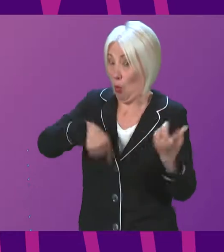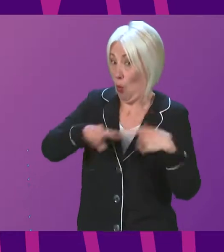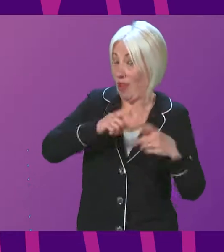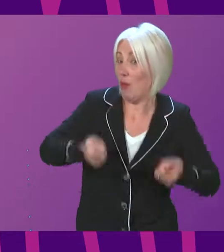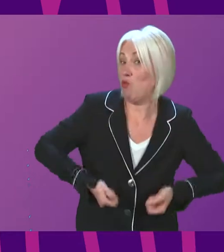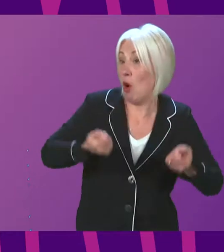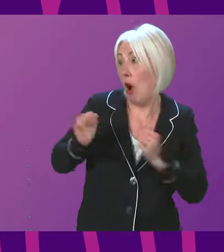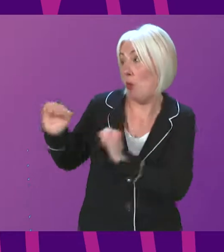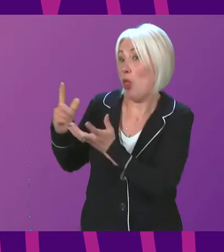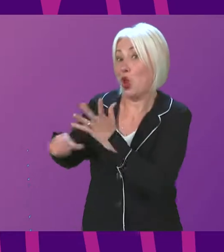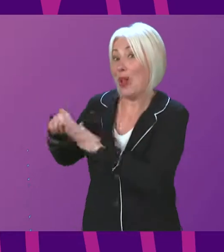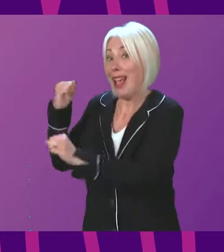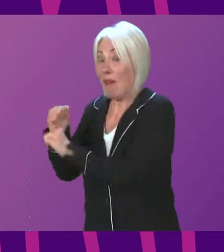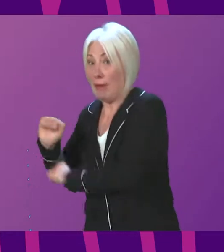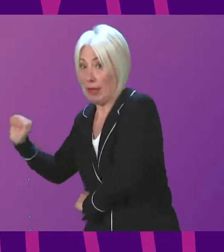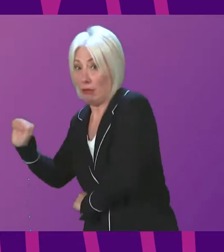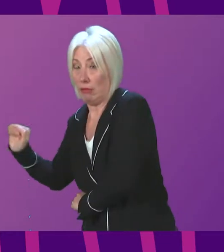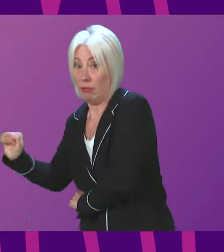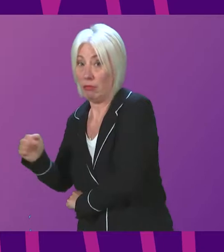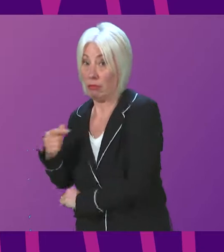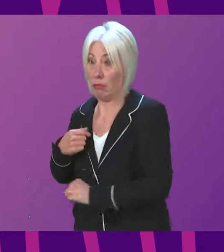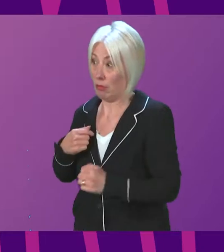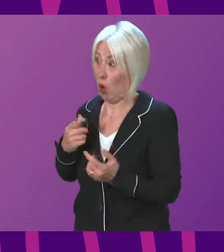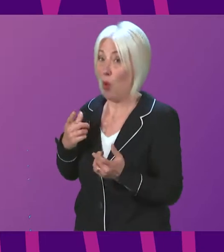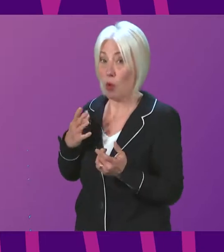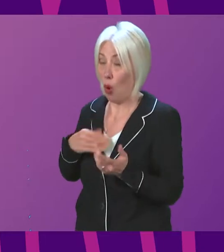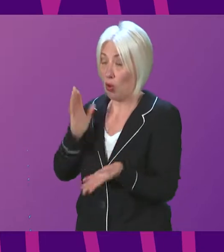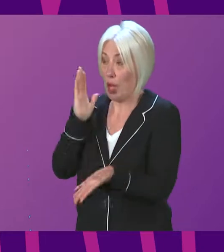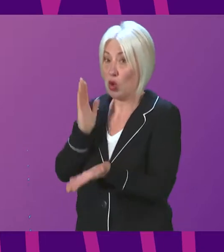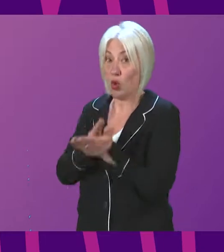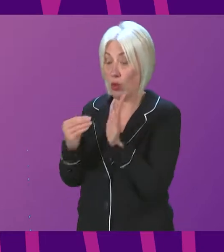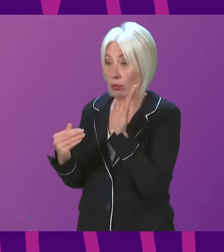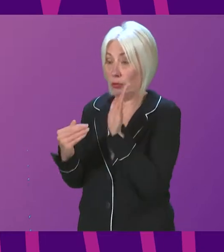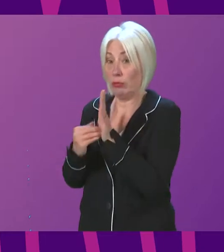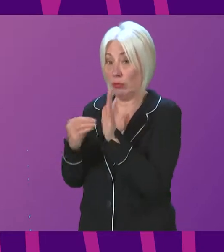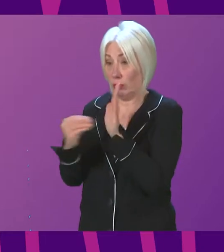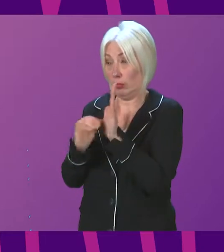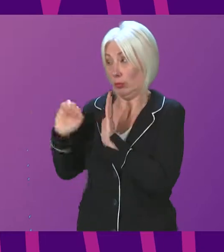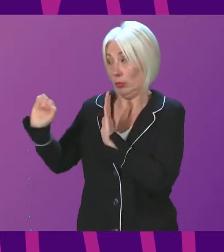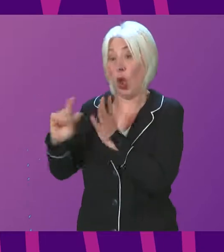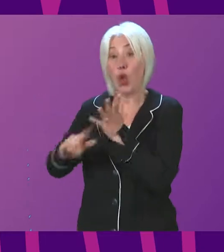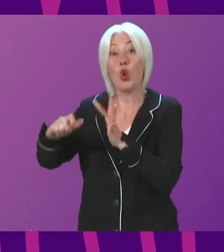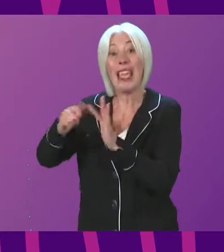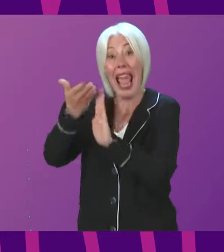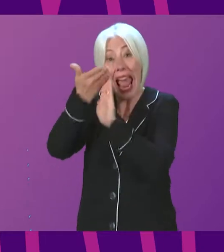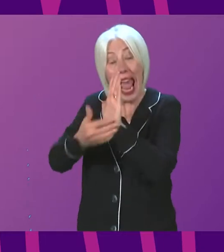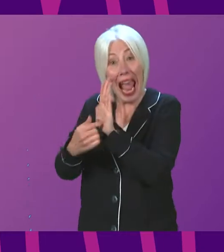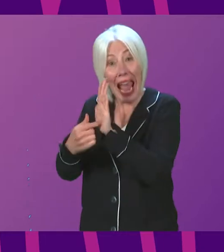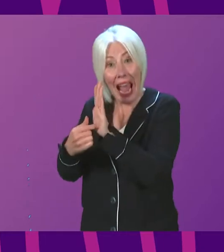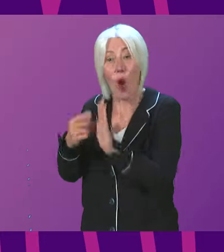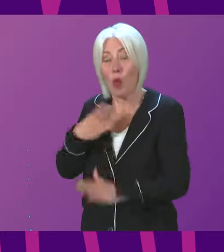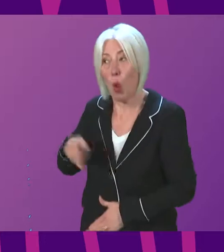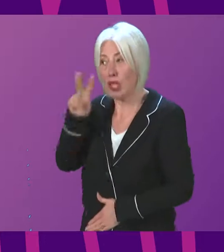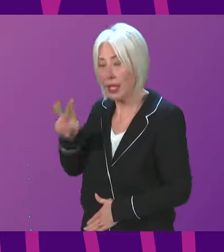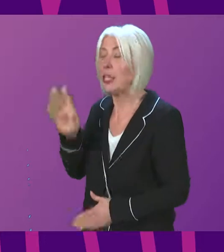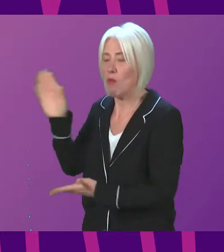Kingdom government, which we have been keen to see referenced in the UK terms of reference, there has been a positive response from